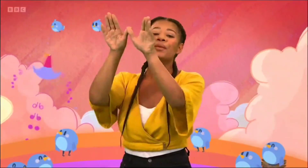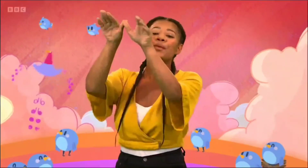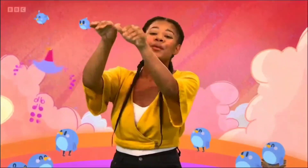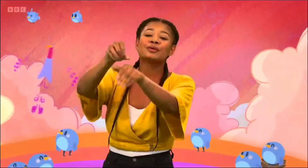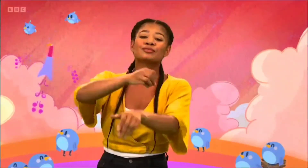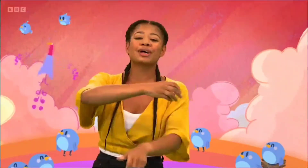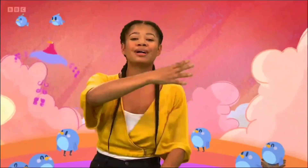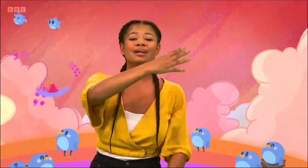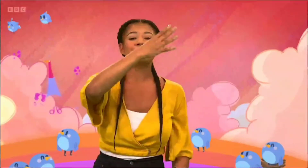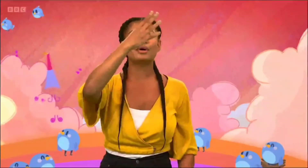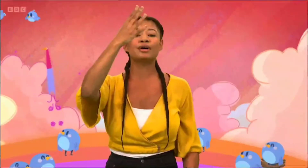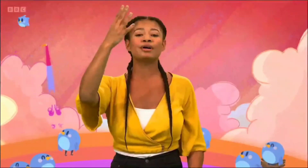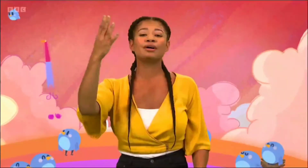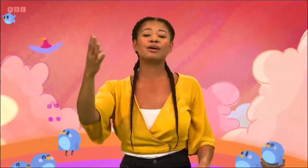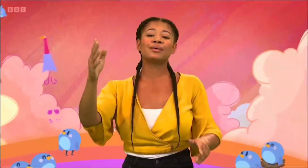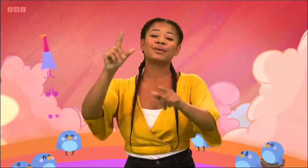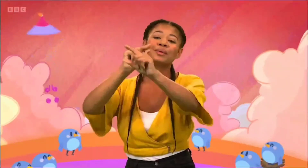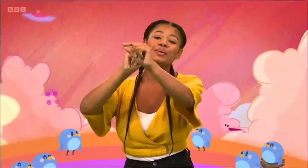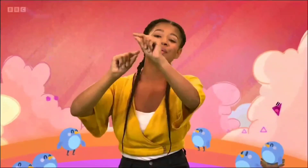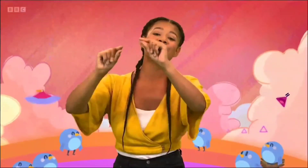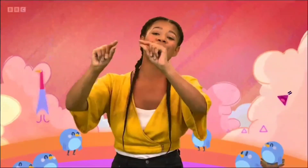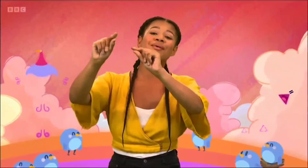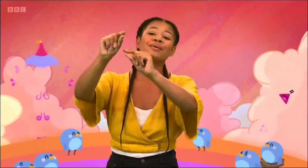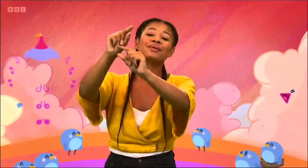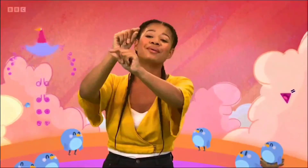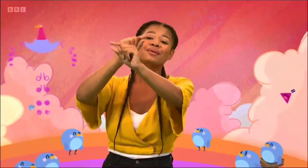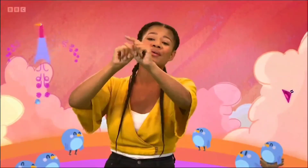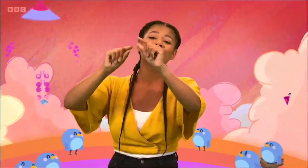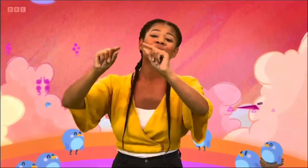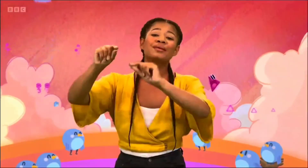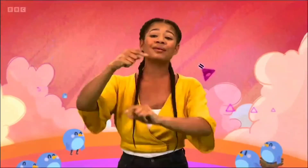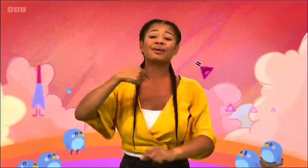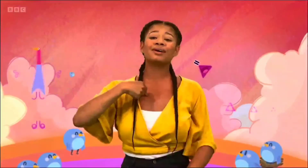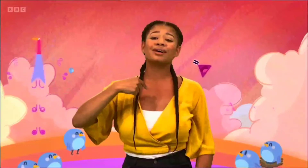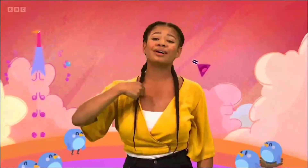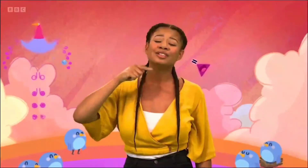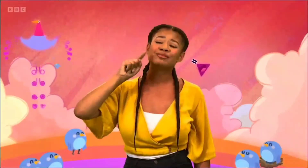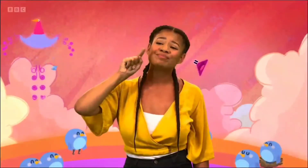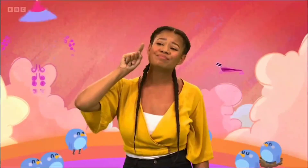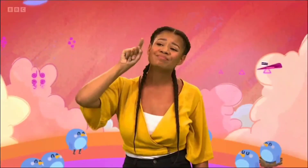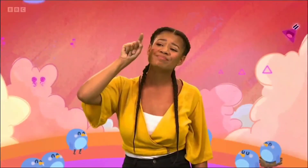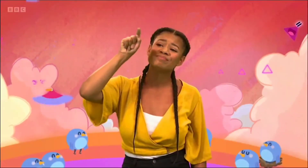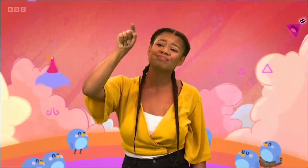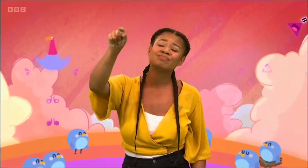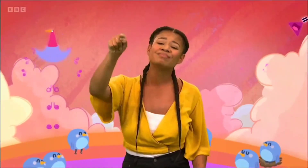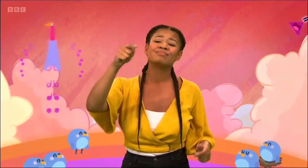the rainbow Why, oh why